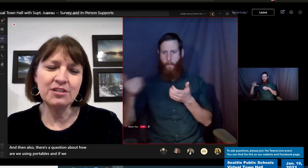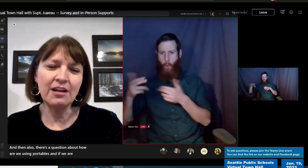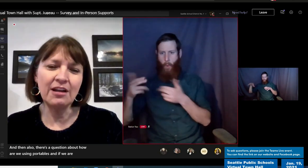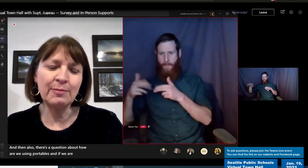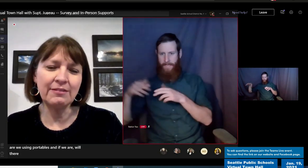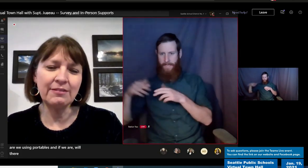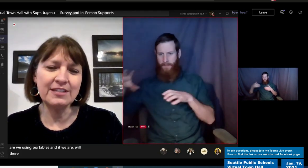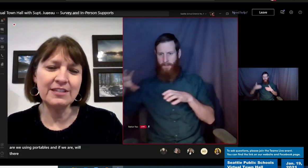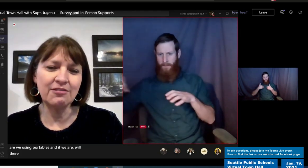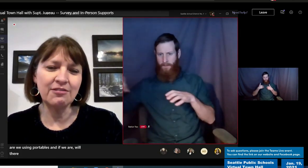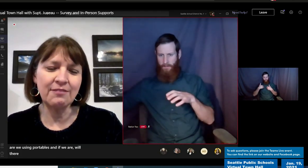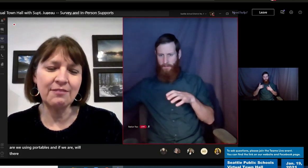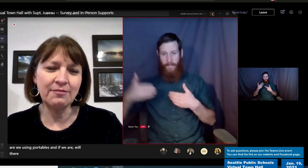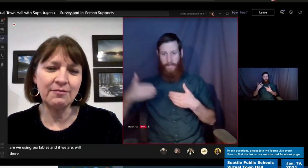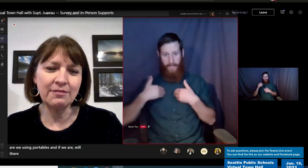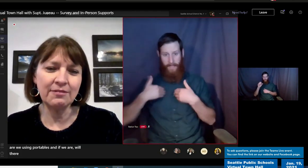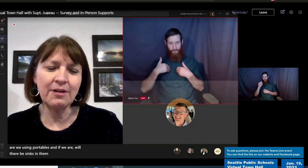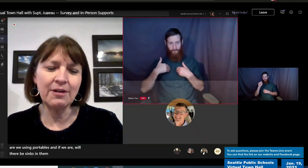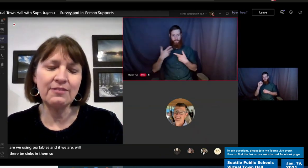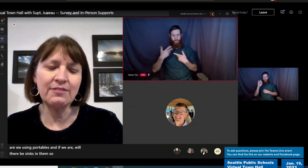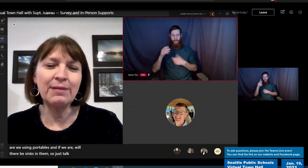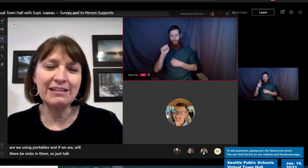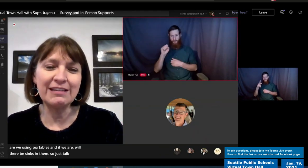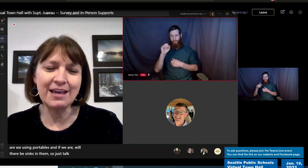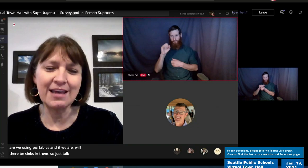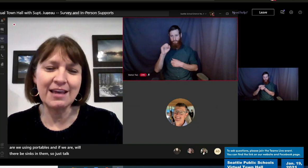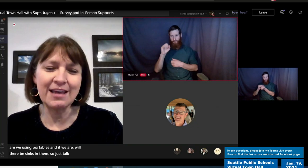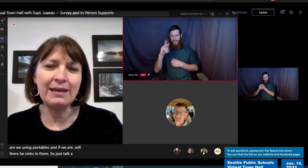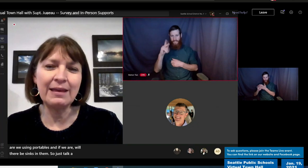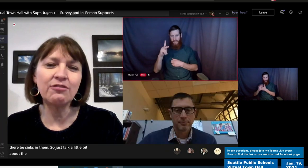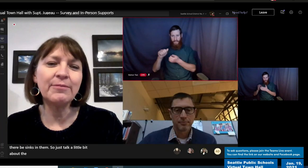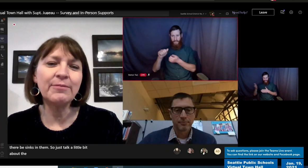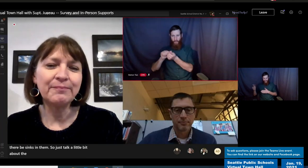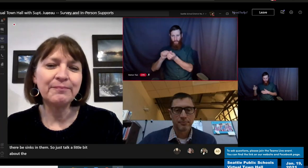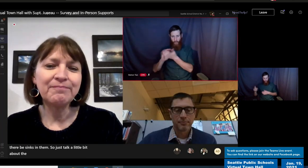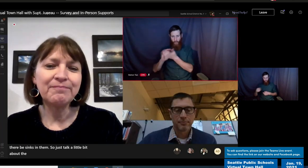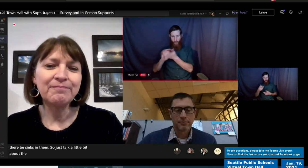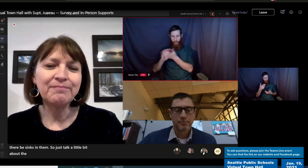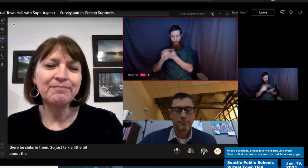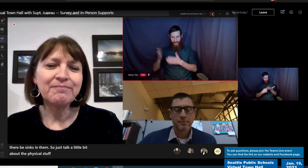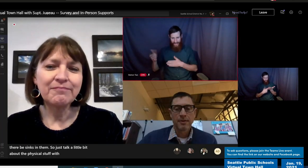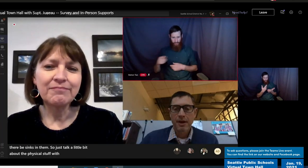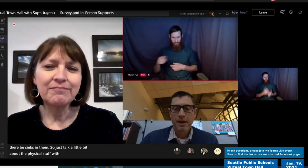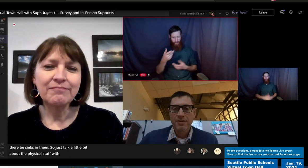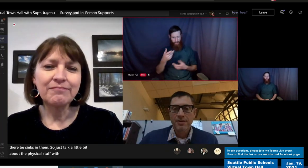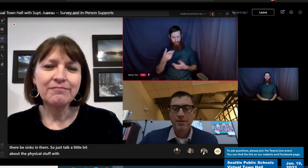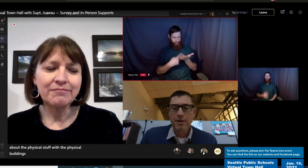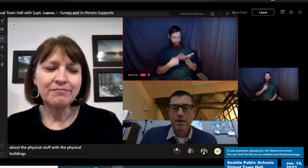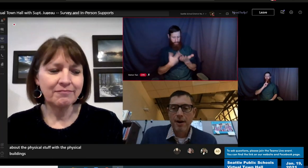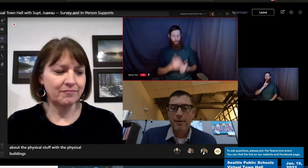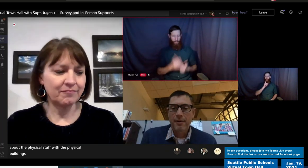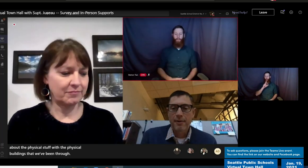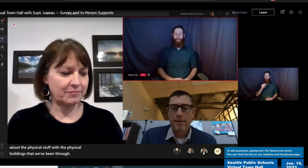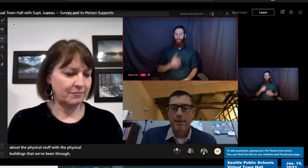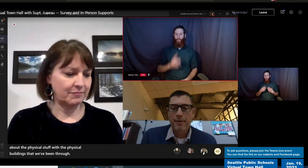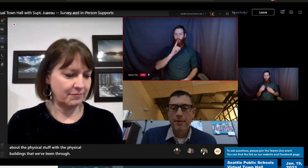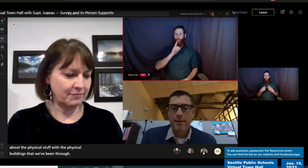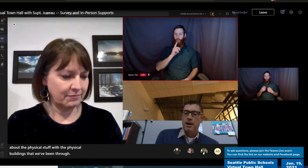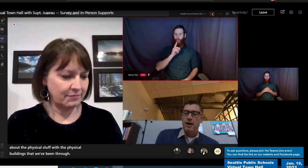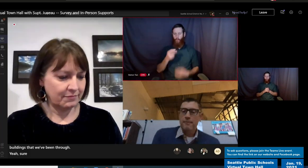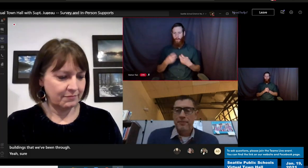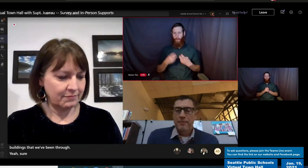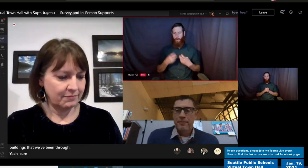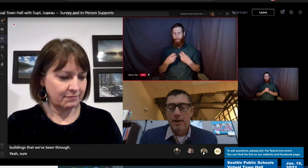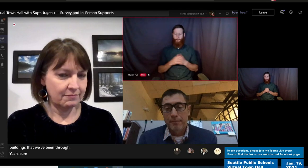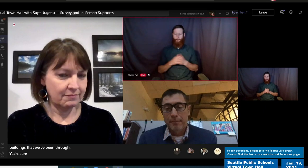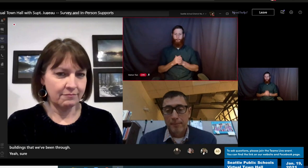a little bit about the physical stuff, the physical buildings that we've been through. Yeah, sure. No problem. So the,